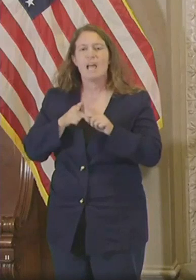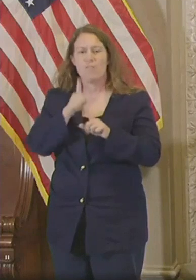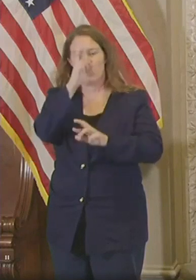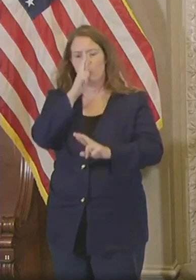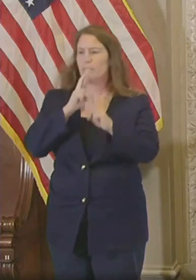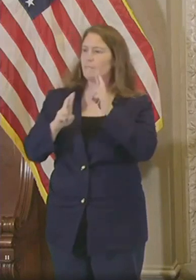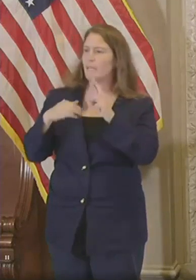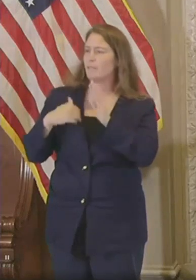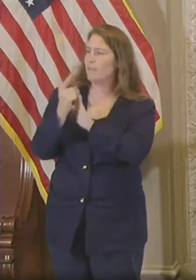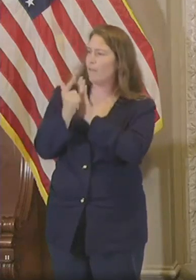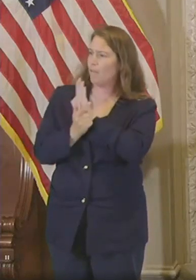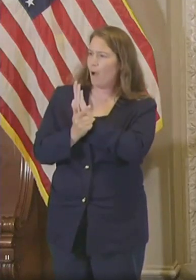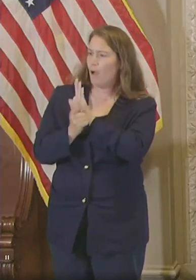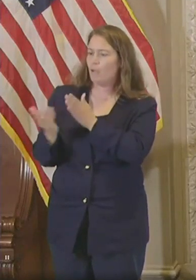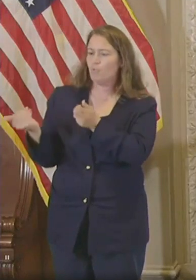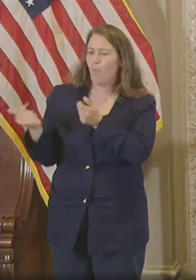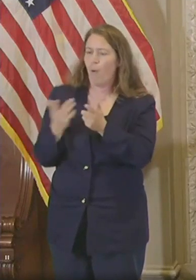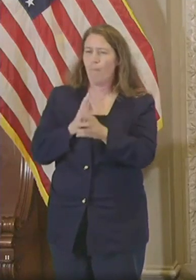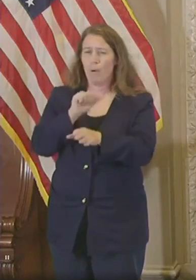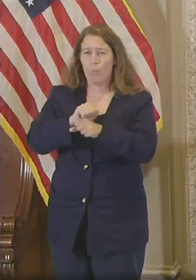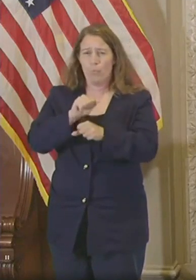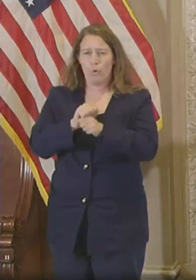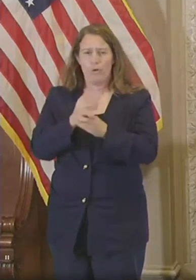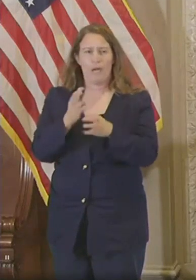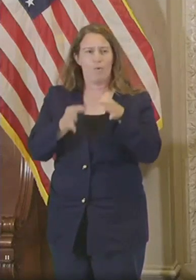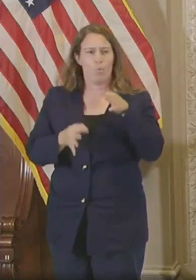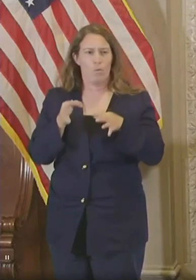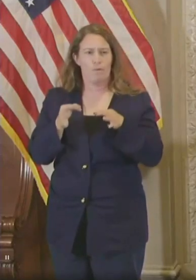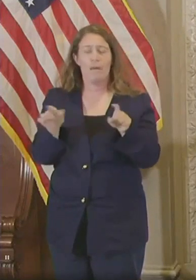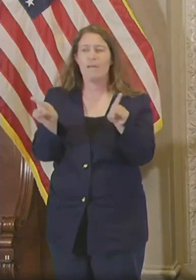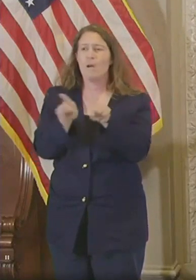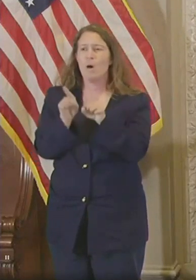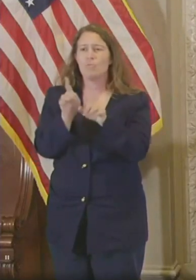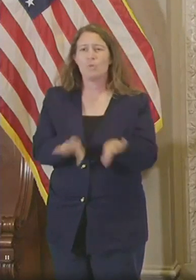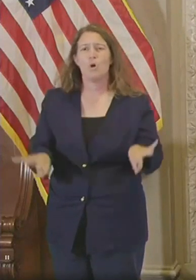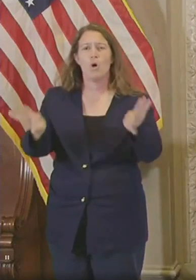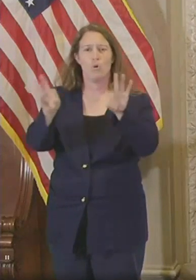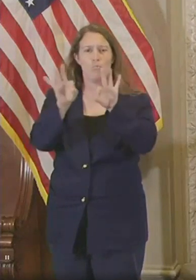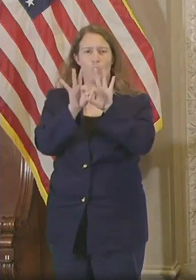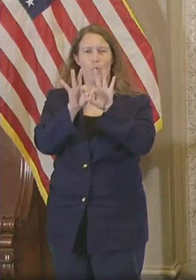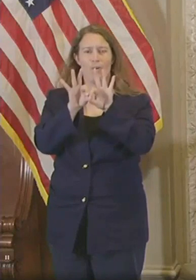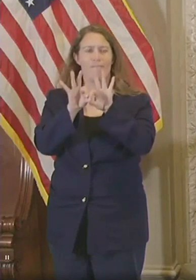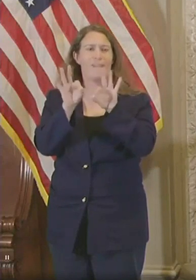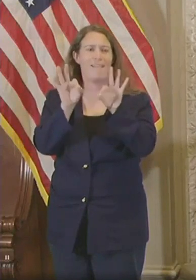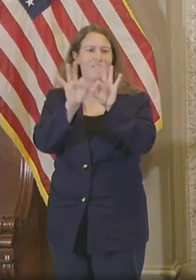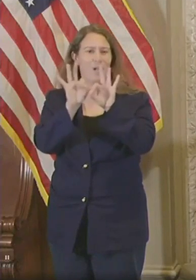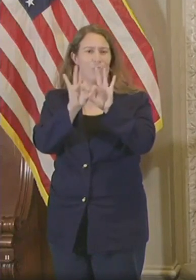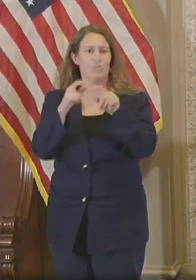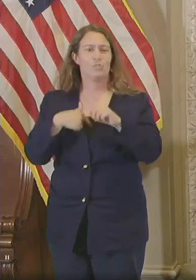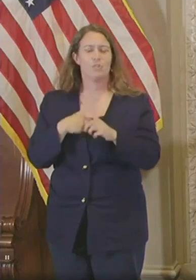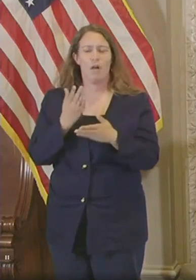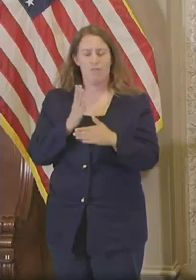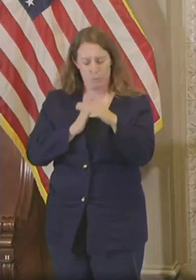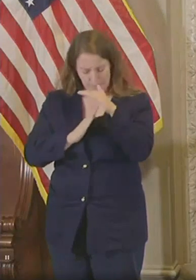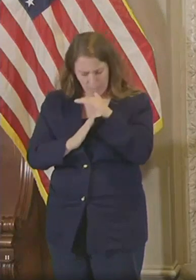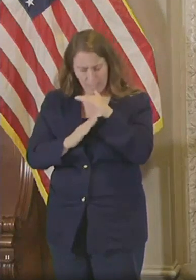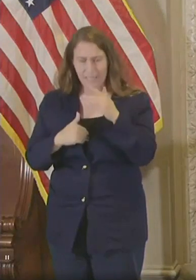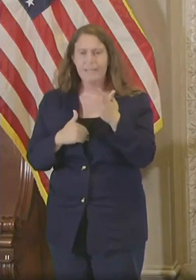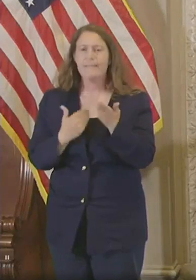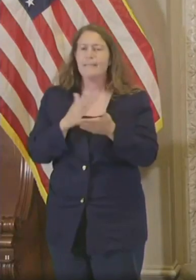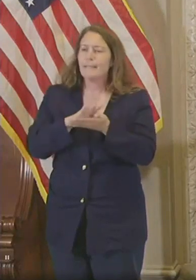work at the court. Along with the important values of humility, kindness, and hard work